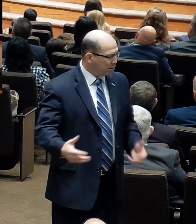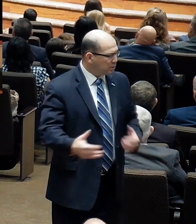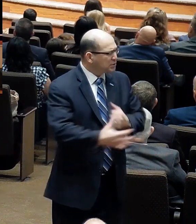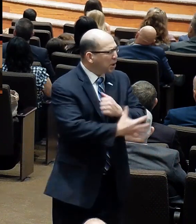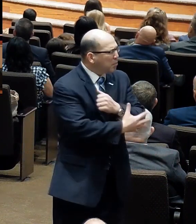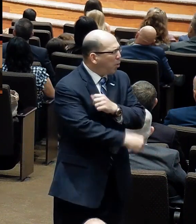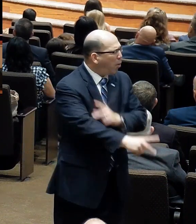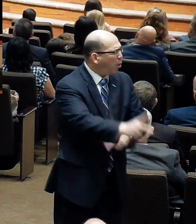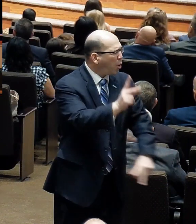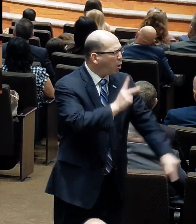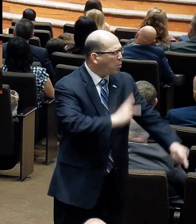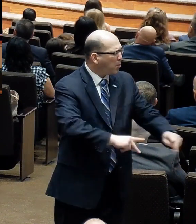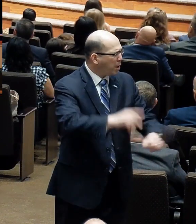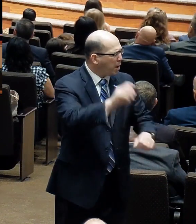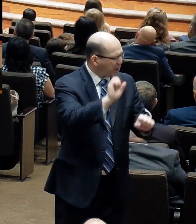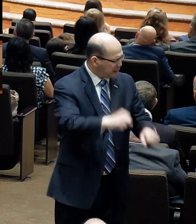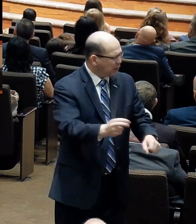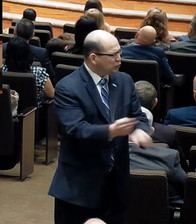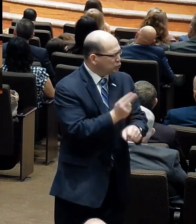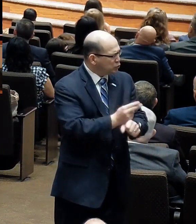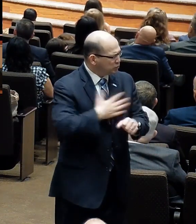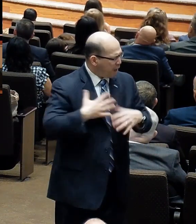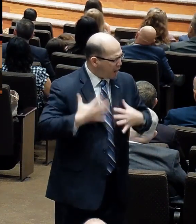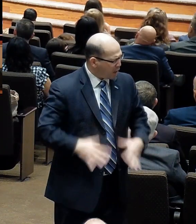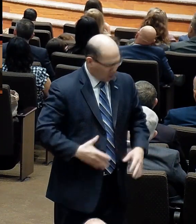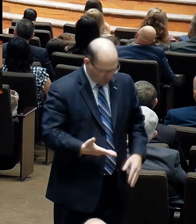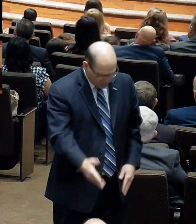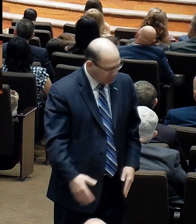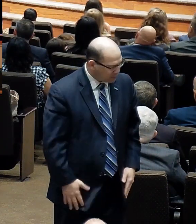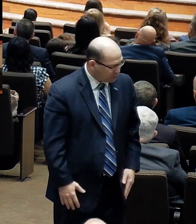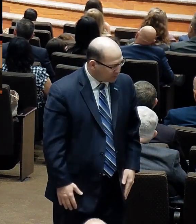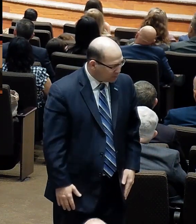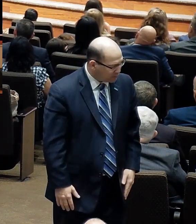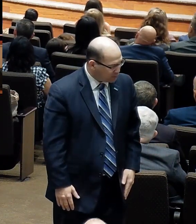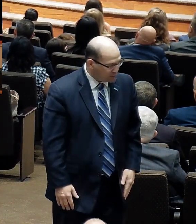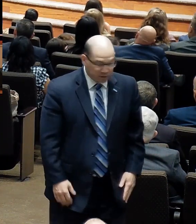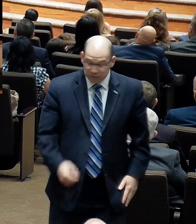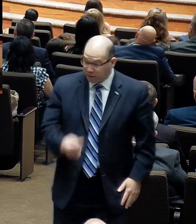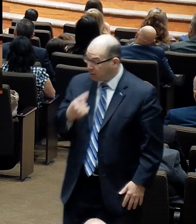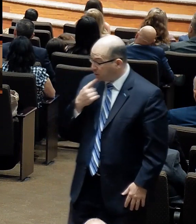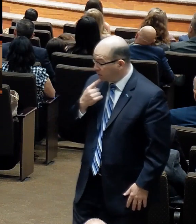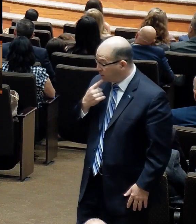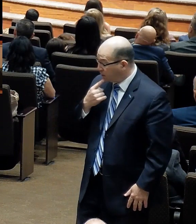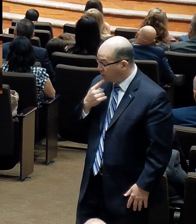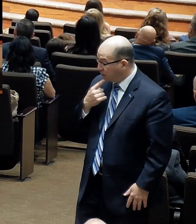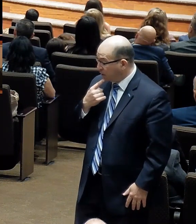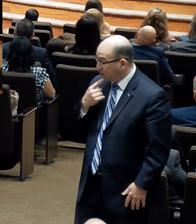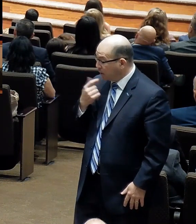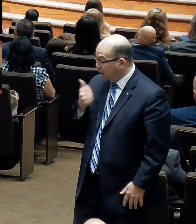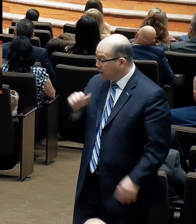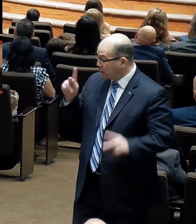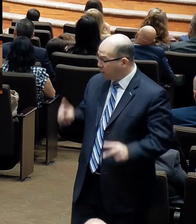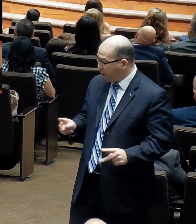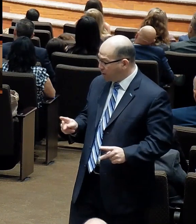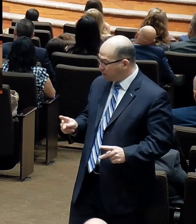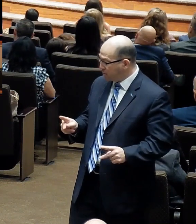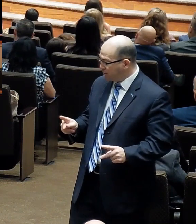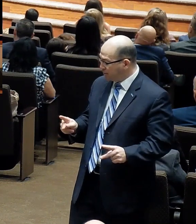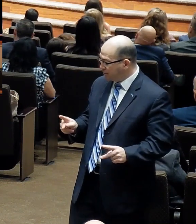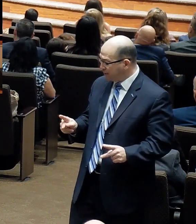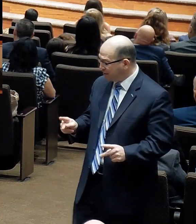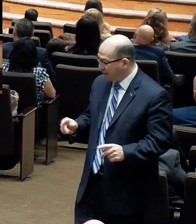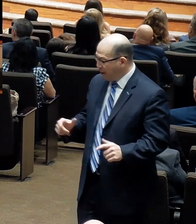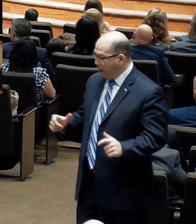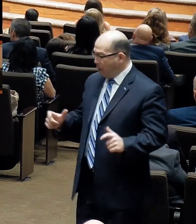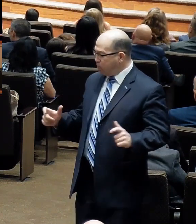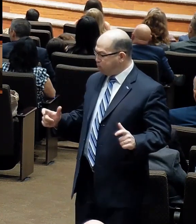who could really use these clothes. Without thinking, he quickly responded. He said, honey, anybody that can fit into your clothes is not starving. And, uh,